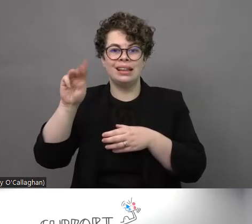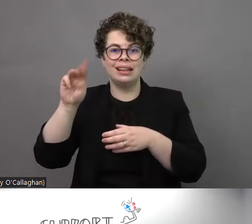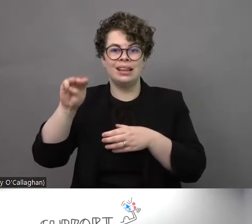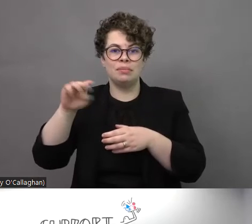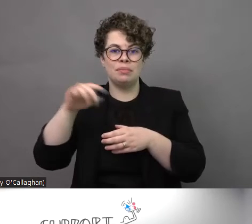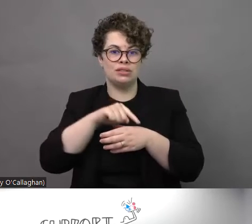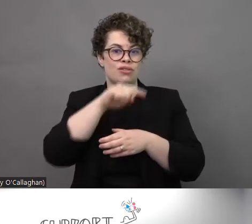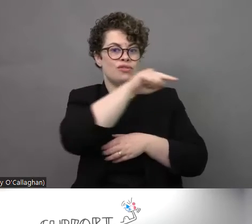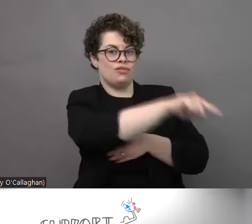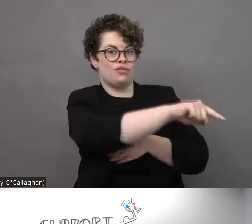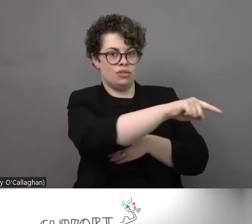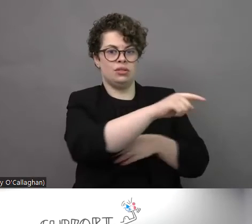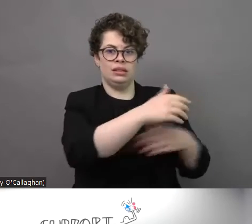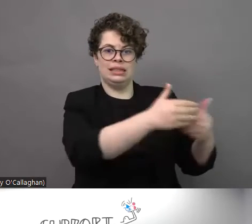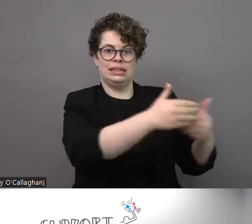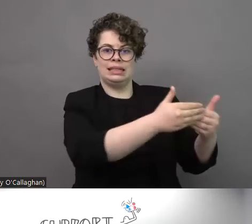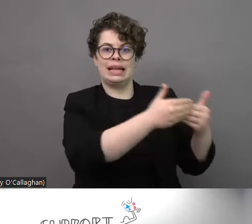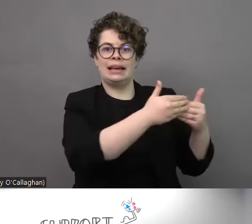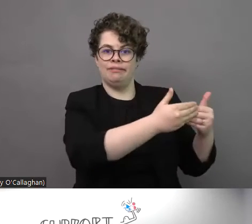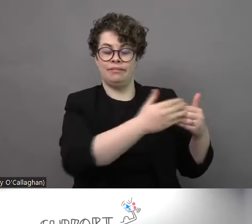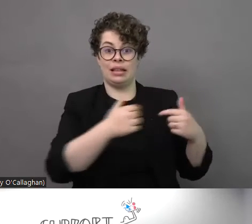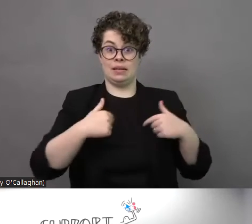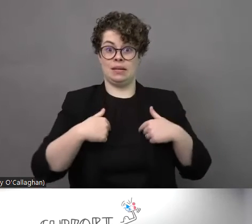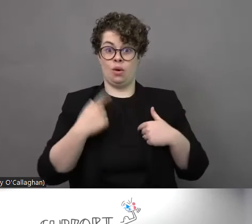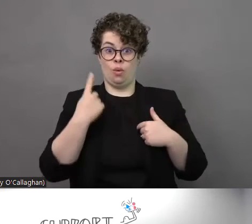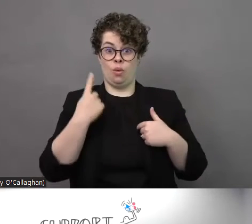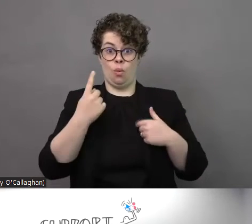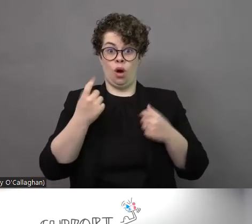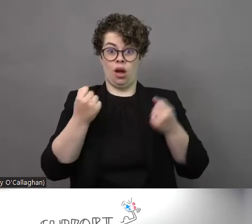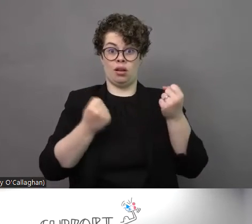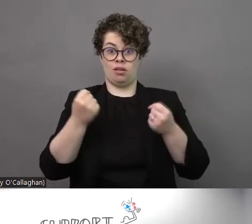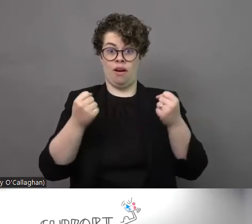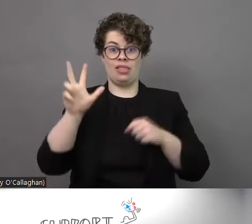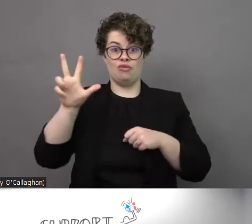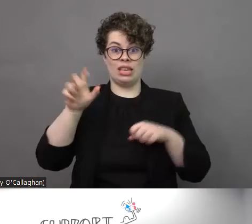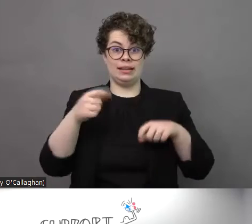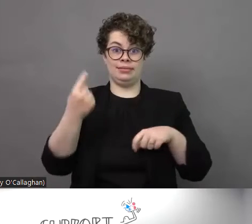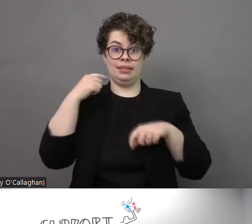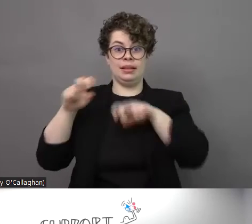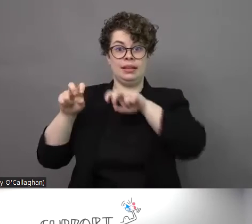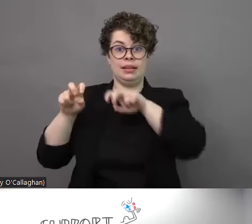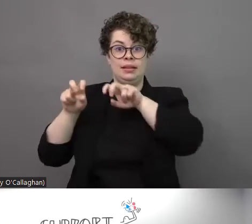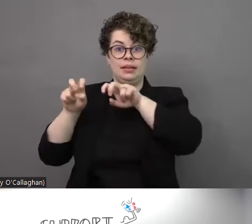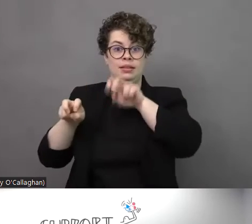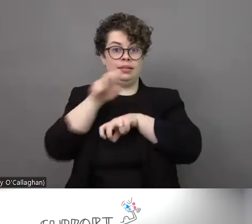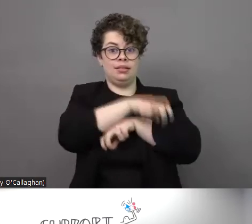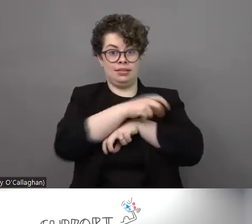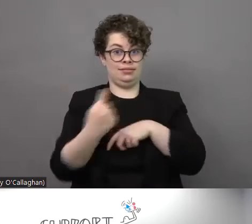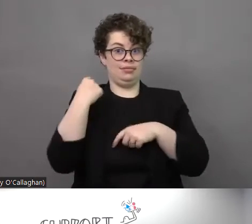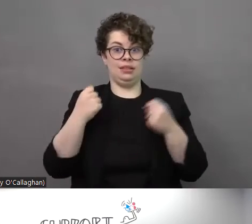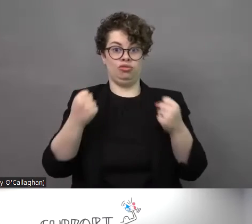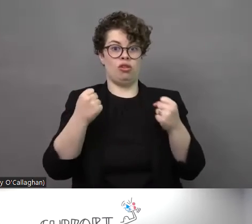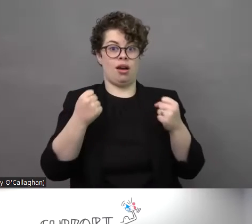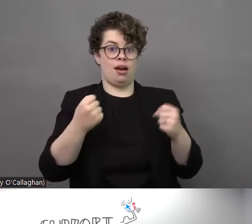car for people from my organisation with intellectual disabilities to leave but all